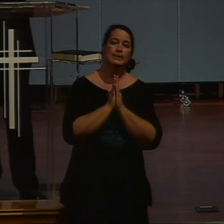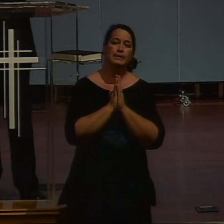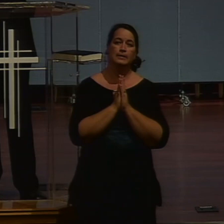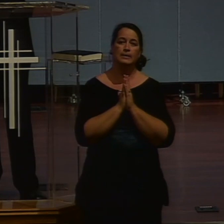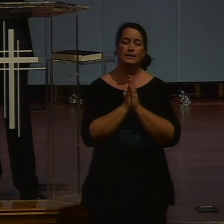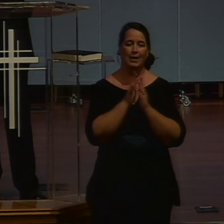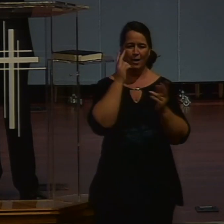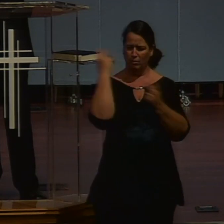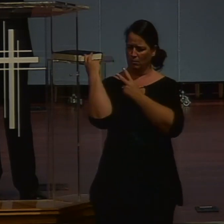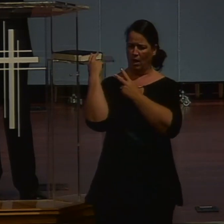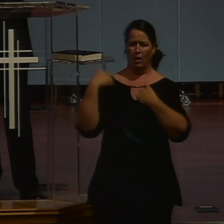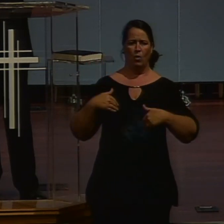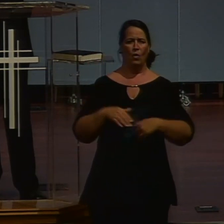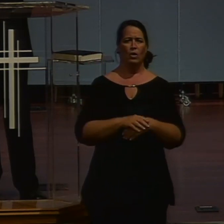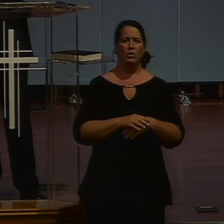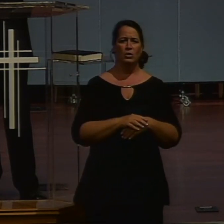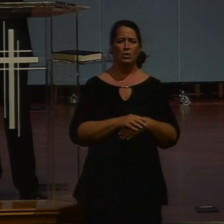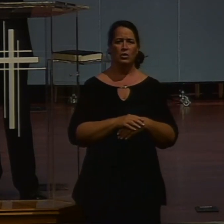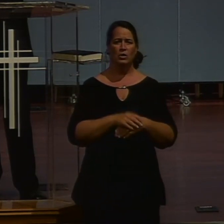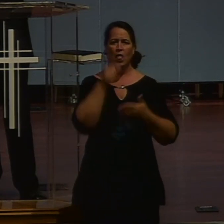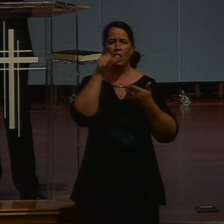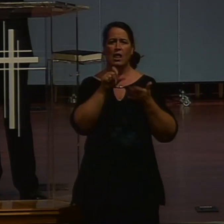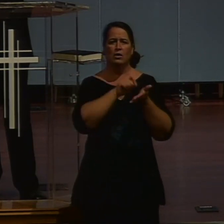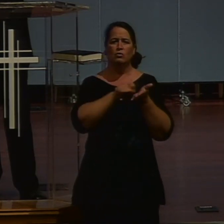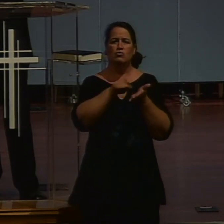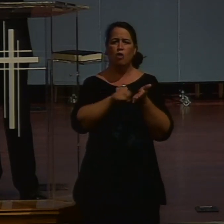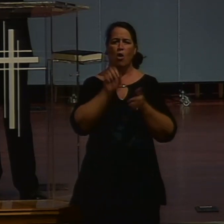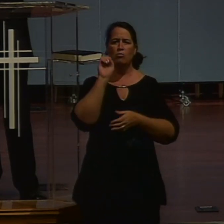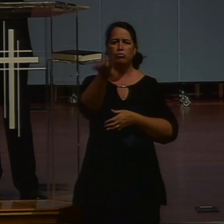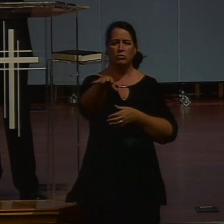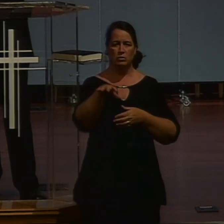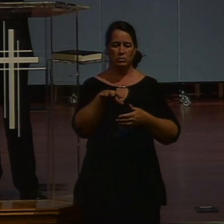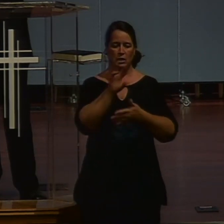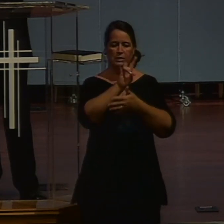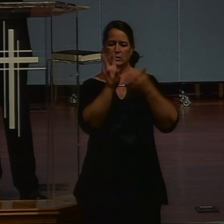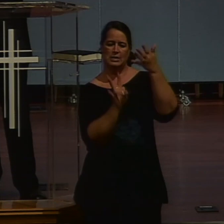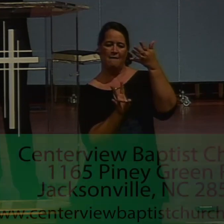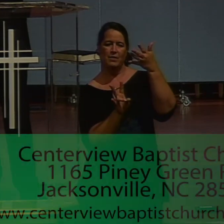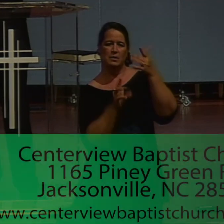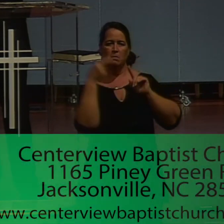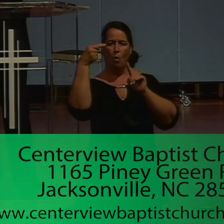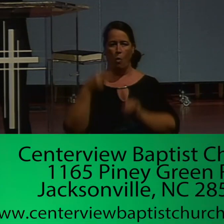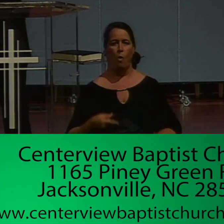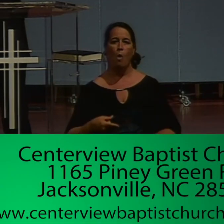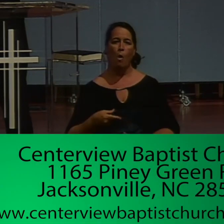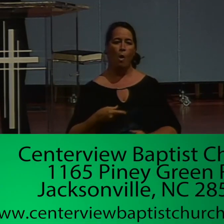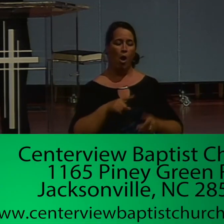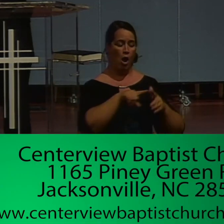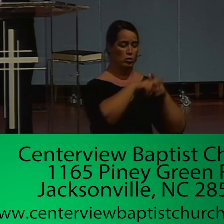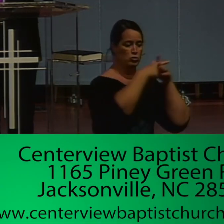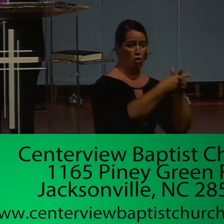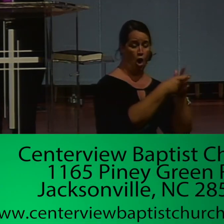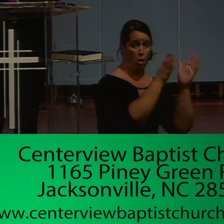we look back, I look back at the letter we first wrote to you. We had seven points and it began with prayer. It ended with prayer. And we social